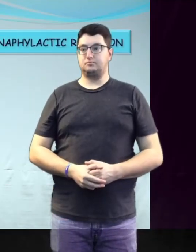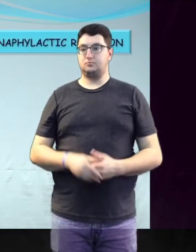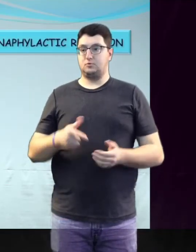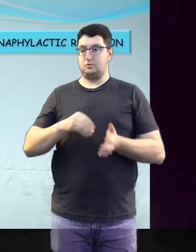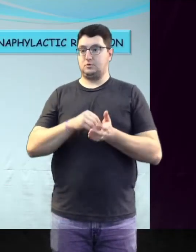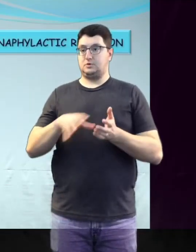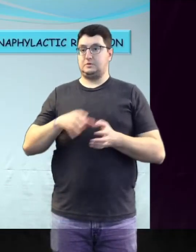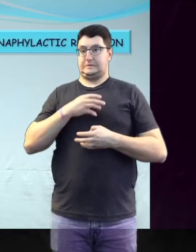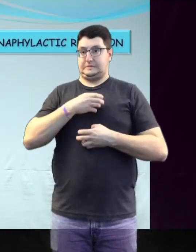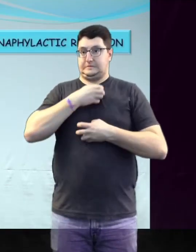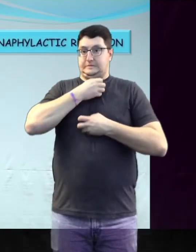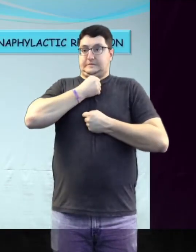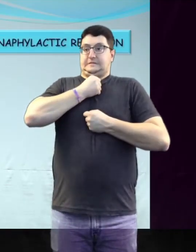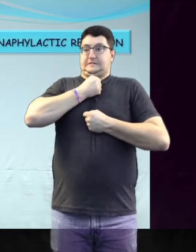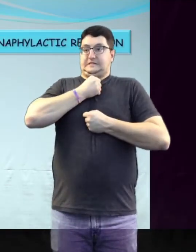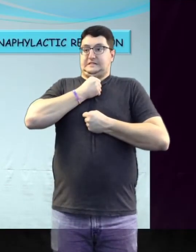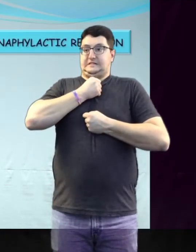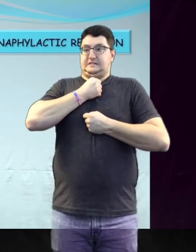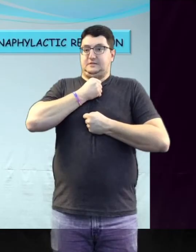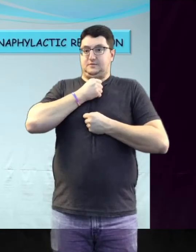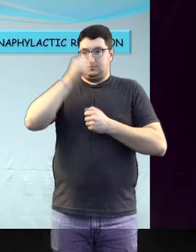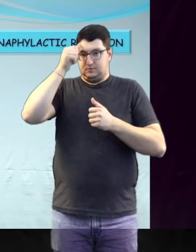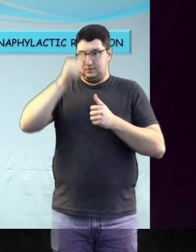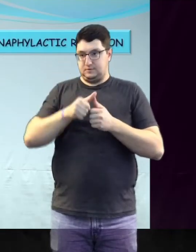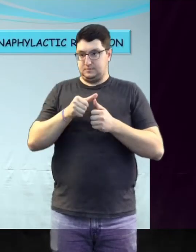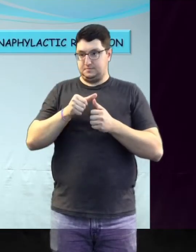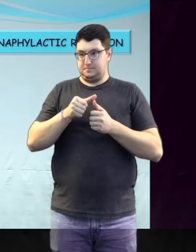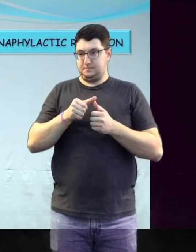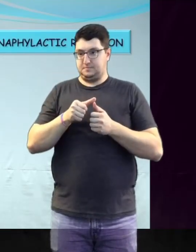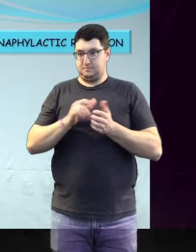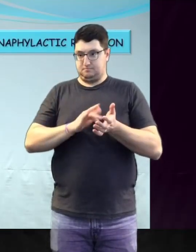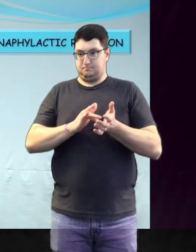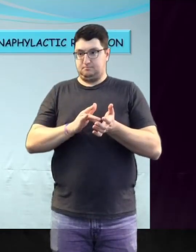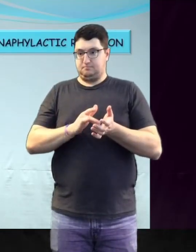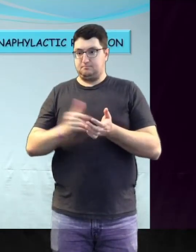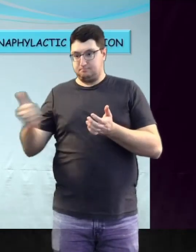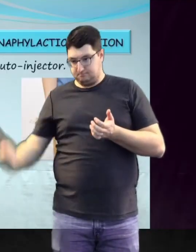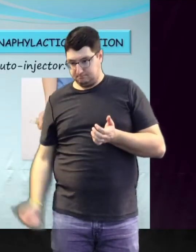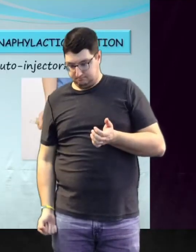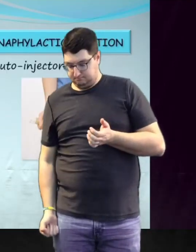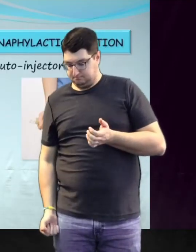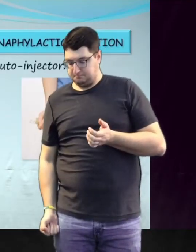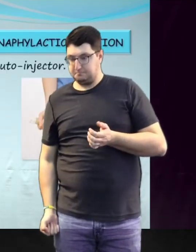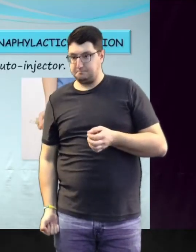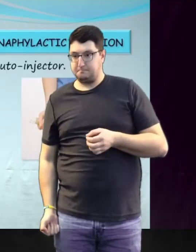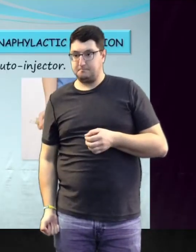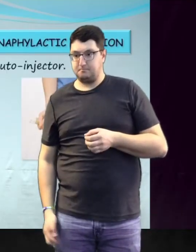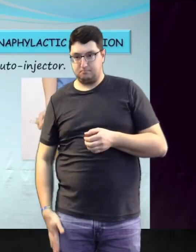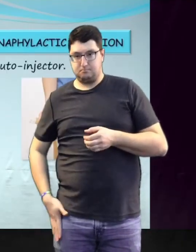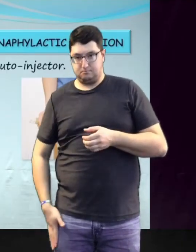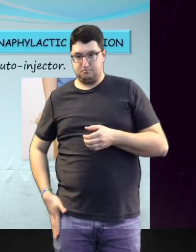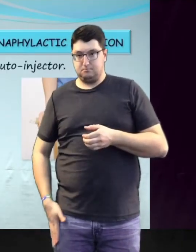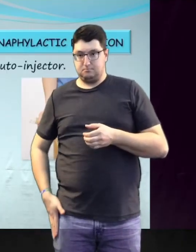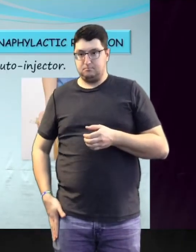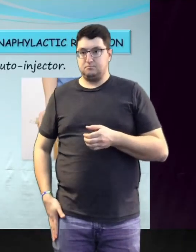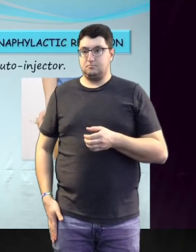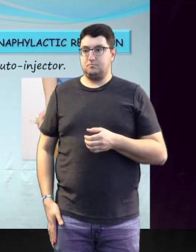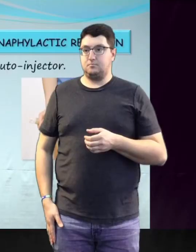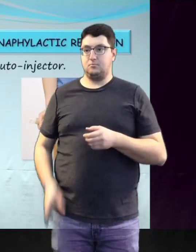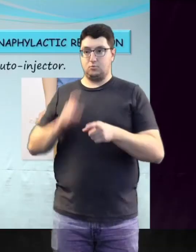When a child has an anaphylactic reaction, remember to inject the epinephrine autoinjector in the outer middle thigh.